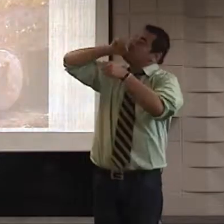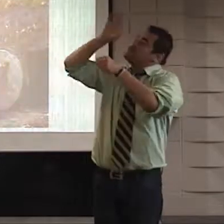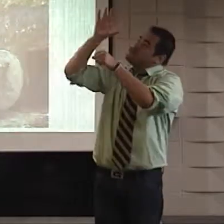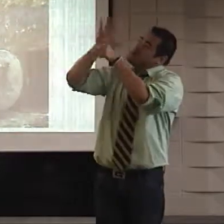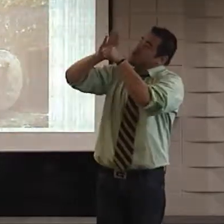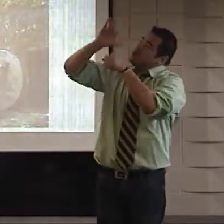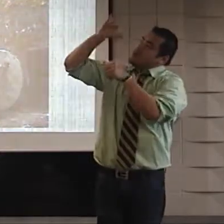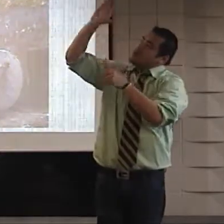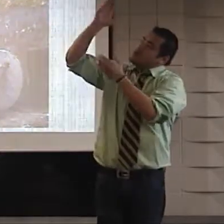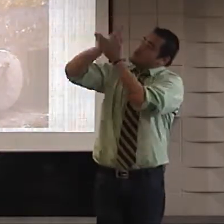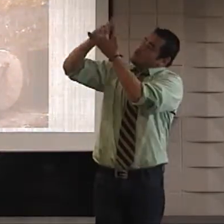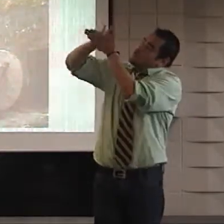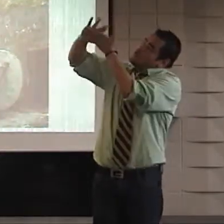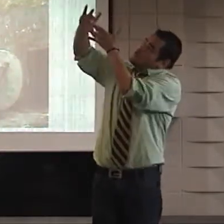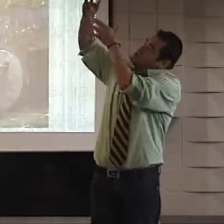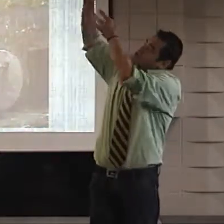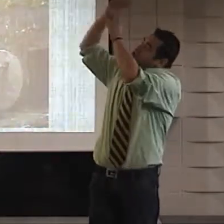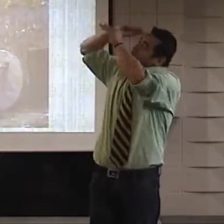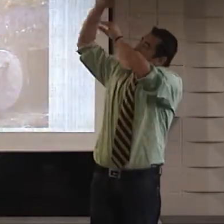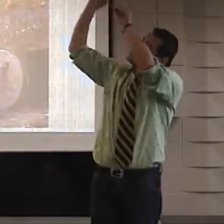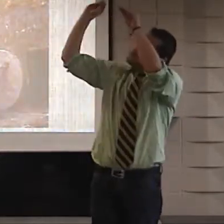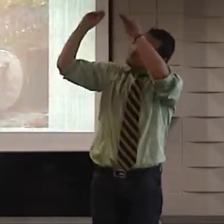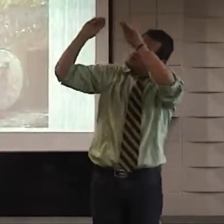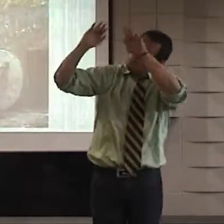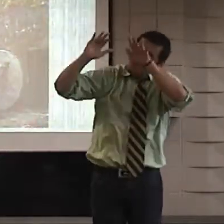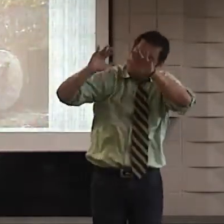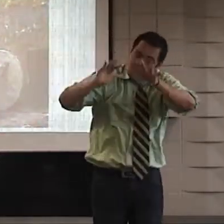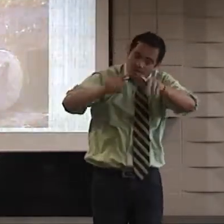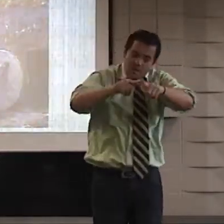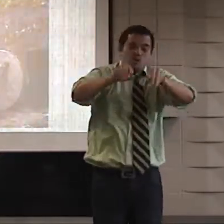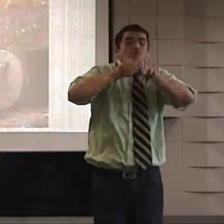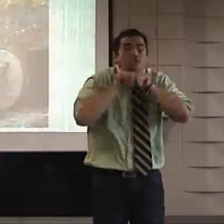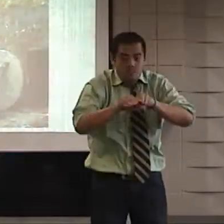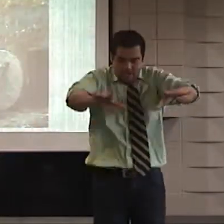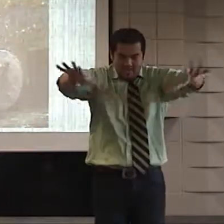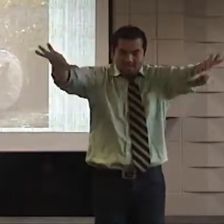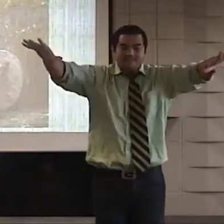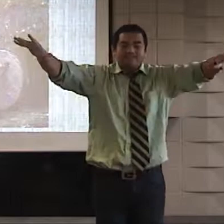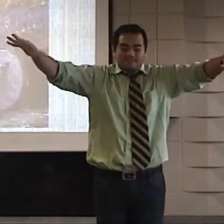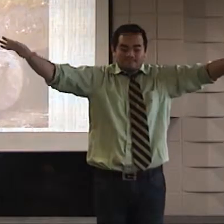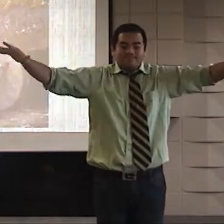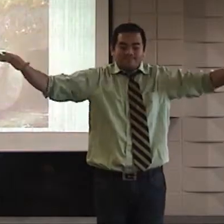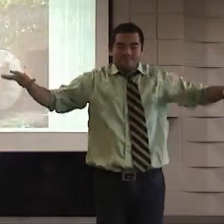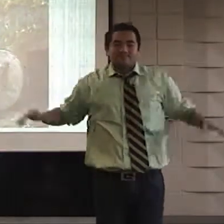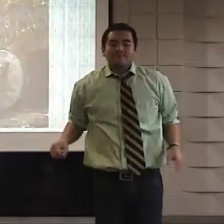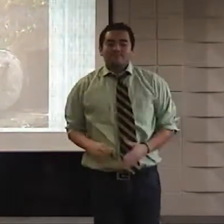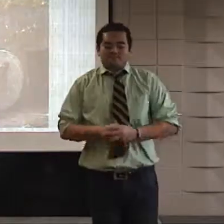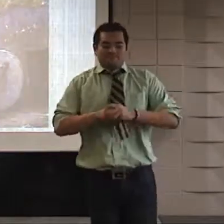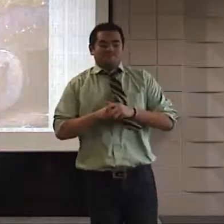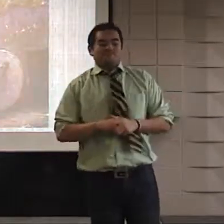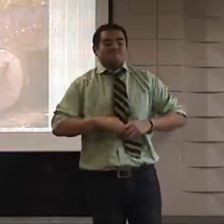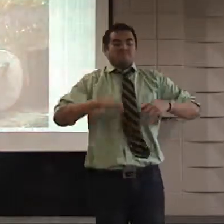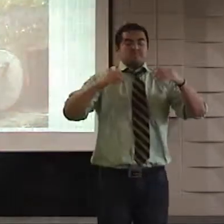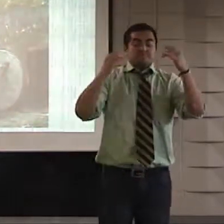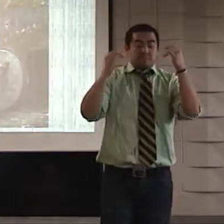leave Jerusalem until God's promised Holy Spirit comes upon you. And then you go out into the entire world and tell them about me.